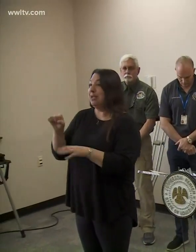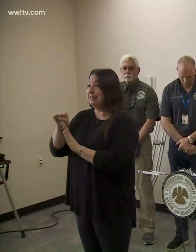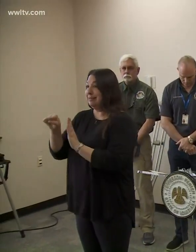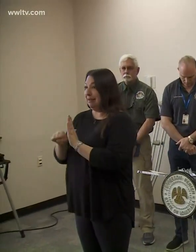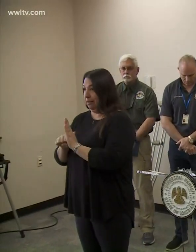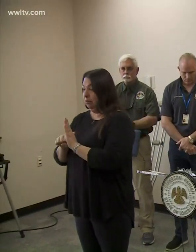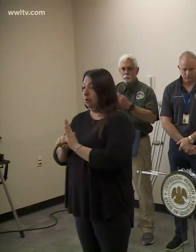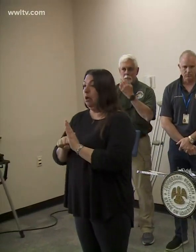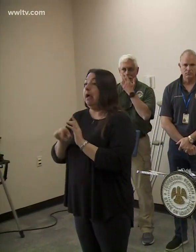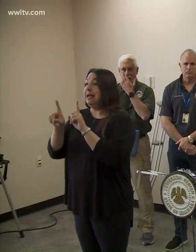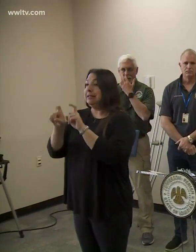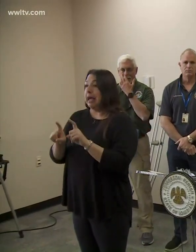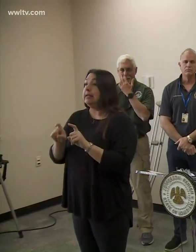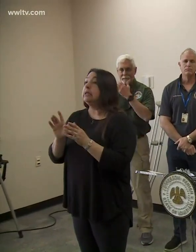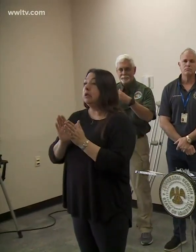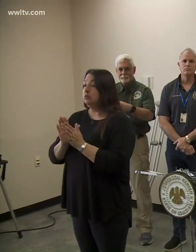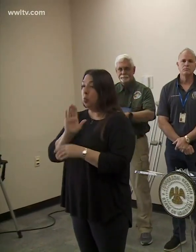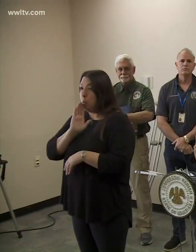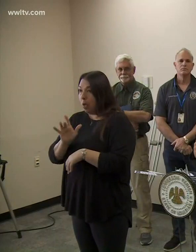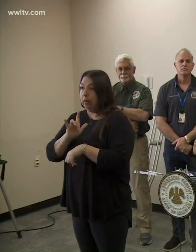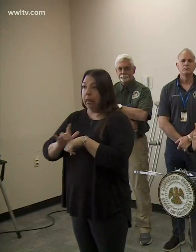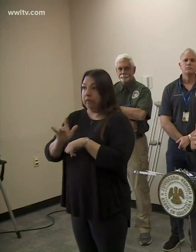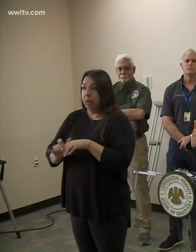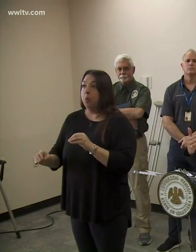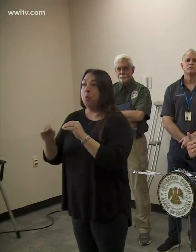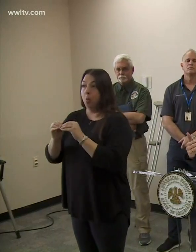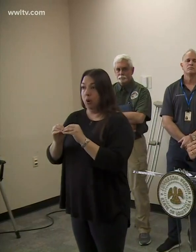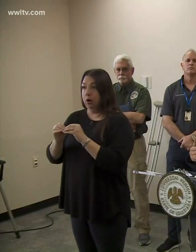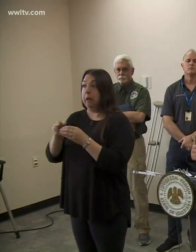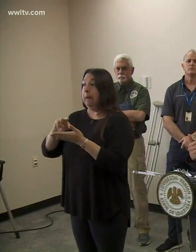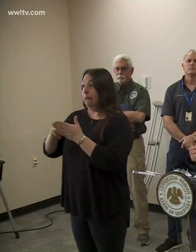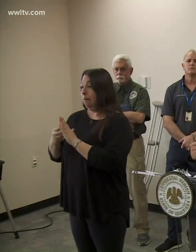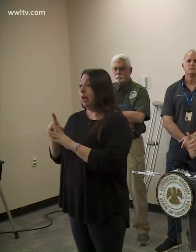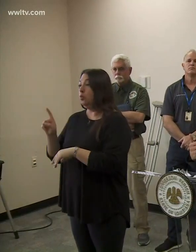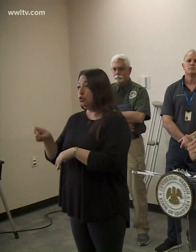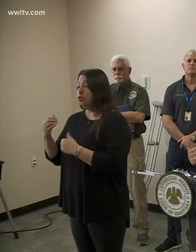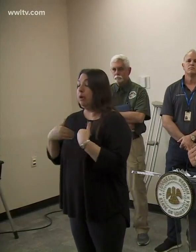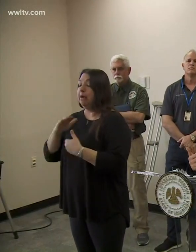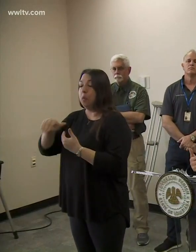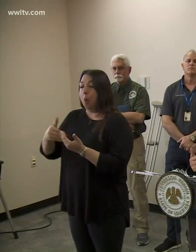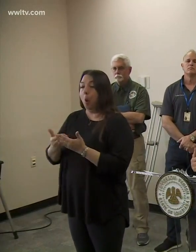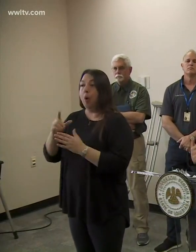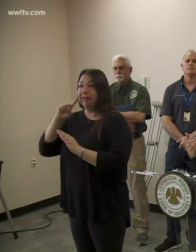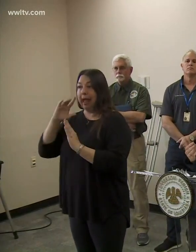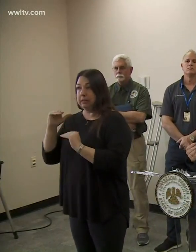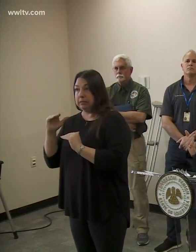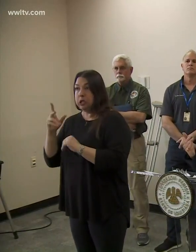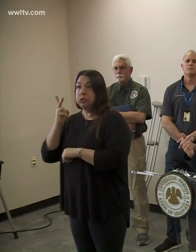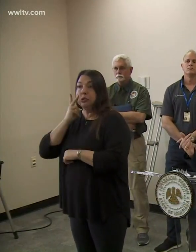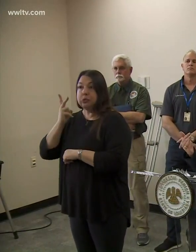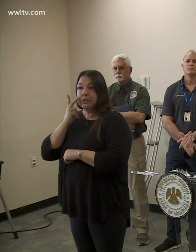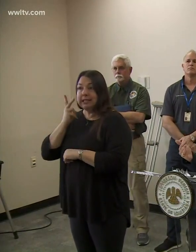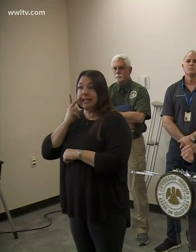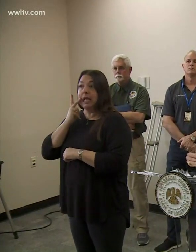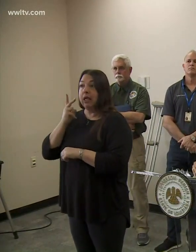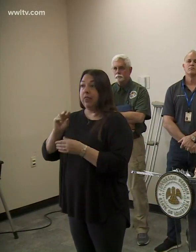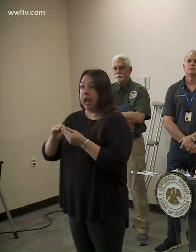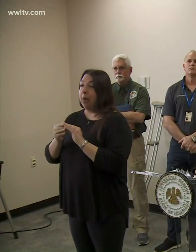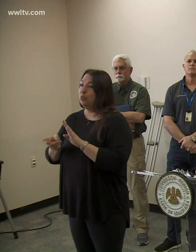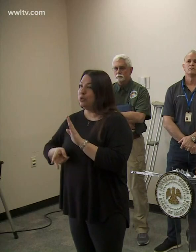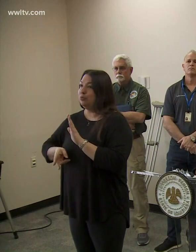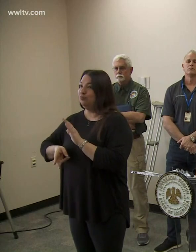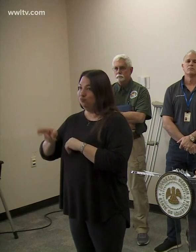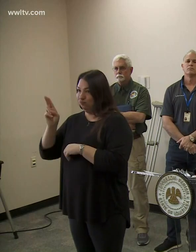Testing will become more available. And as testing becomes more available, we should have every expectation to see these counts rise.